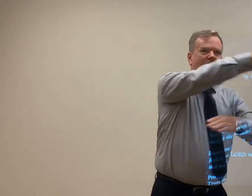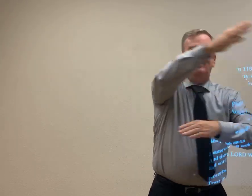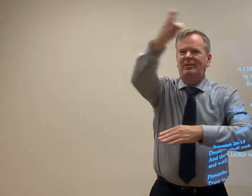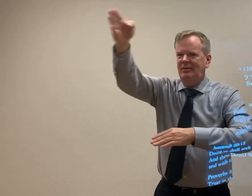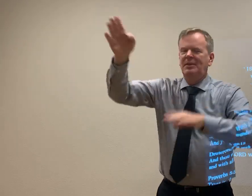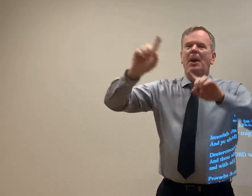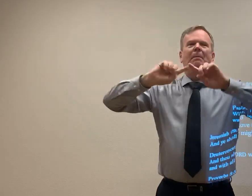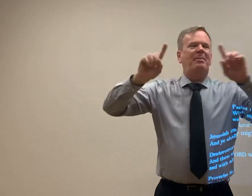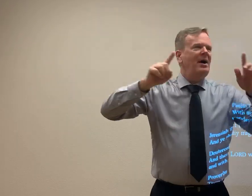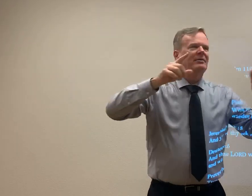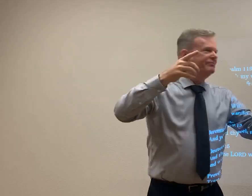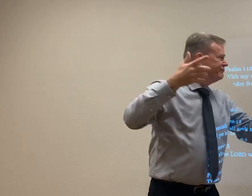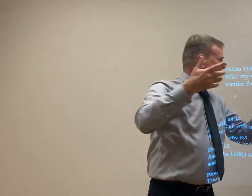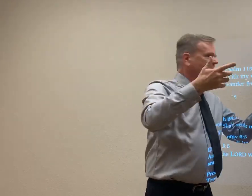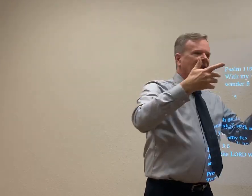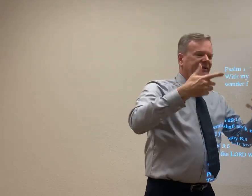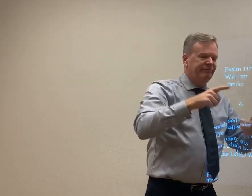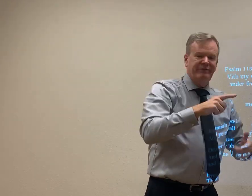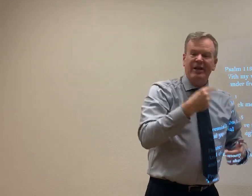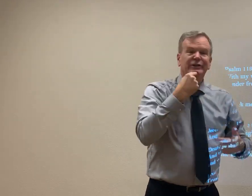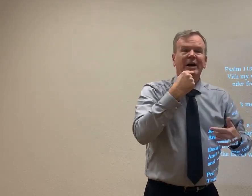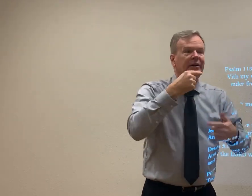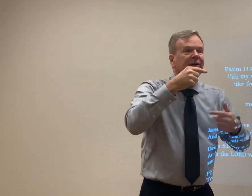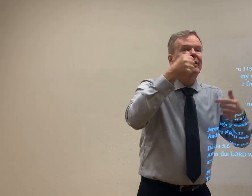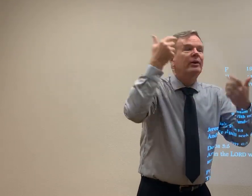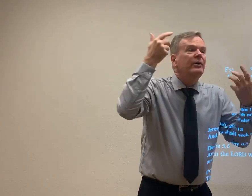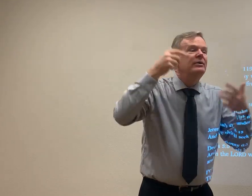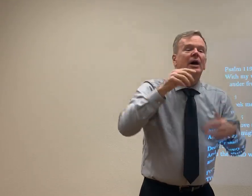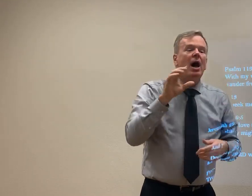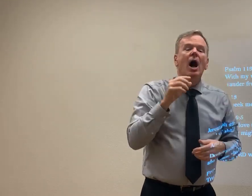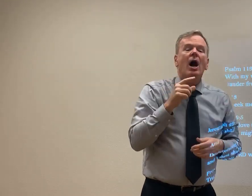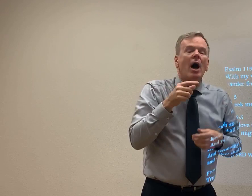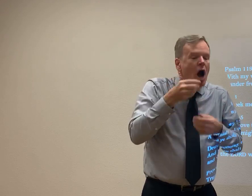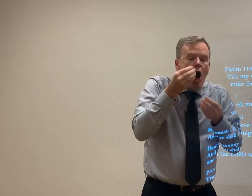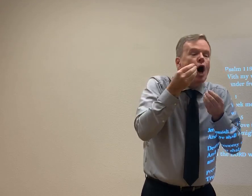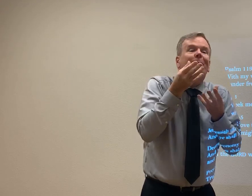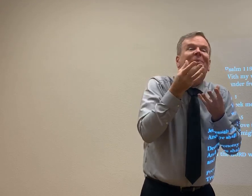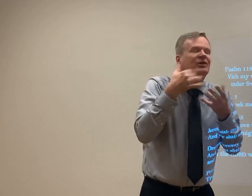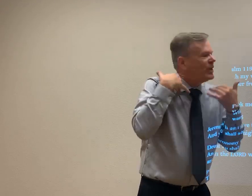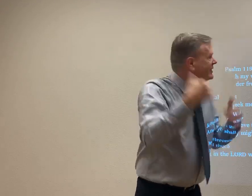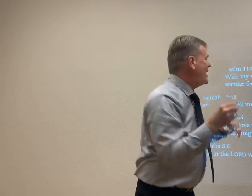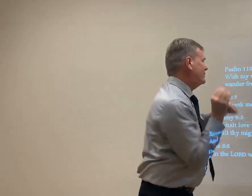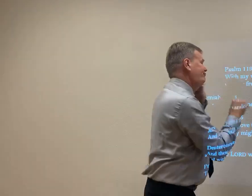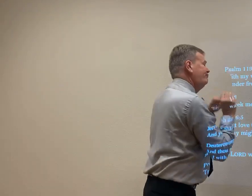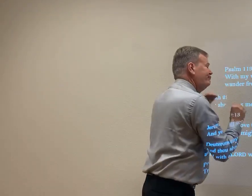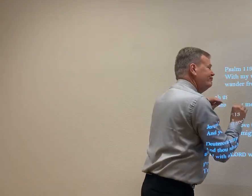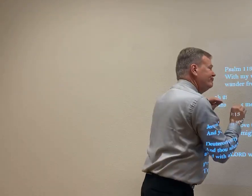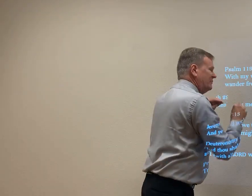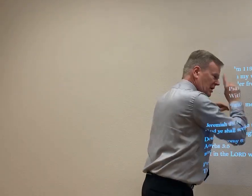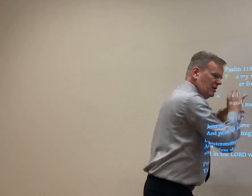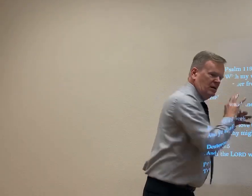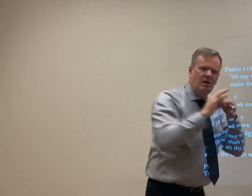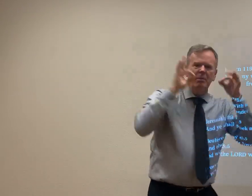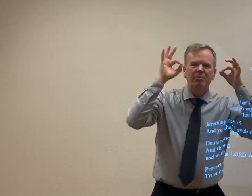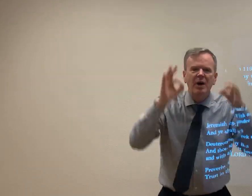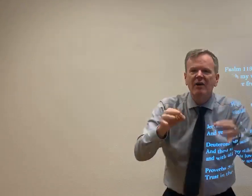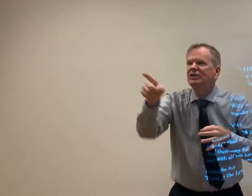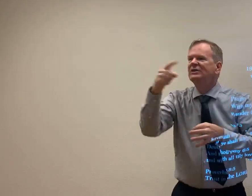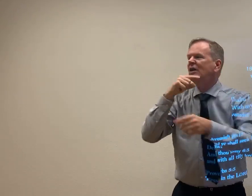In 2020, I may use some of these that I keep putting off to the side. But, obey, I'm going to put this, I'm to teach